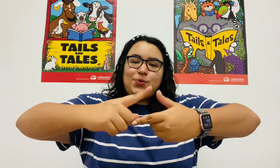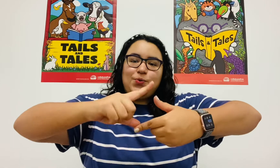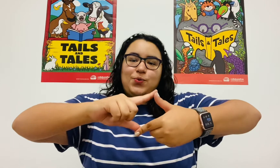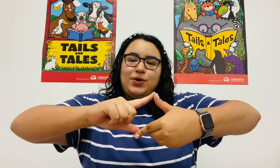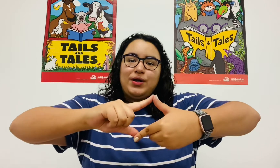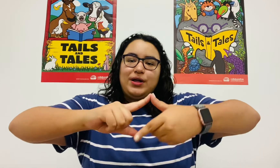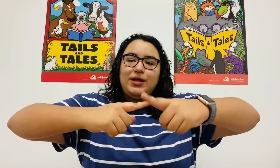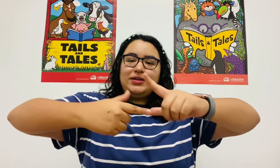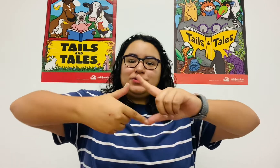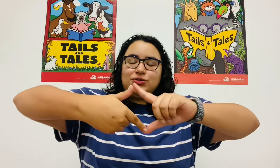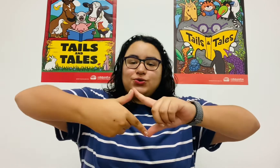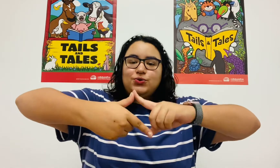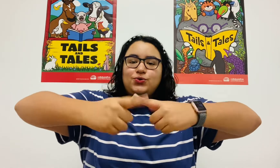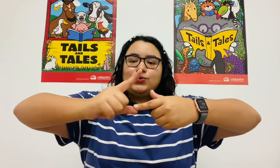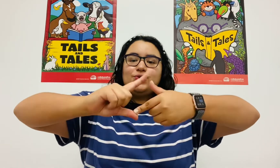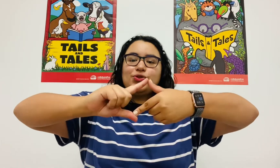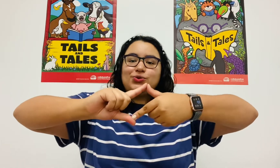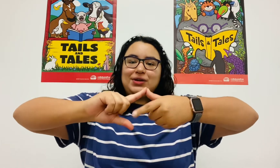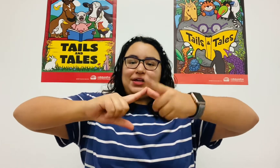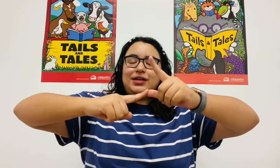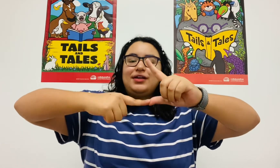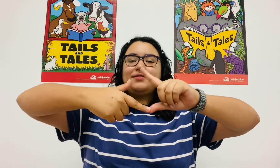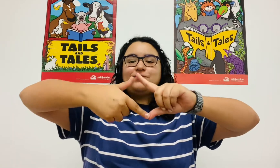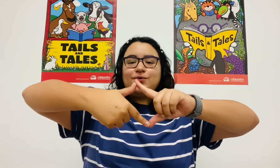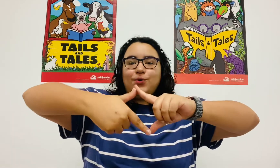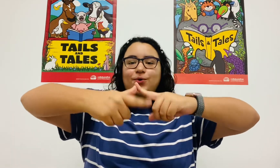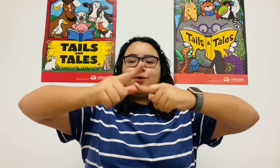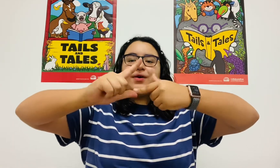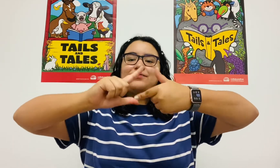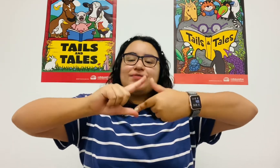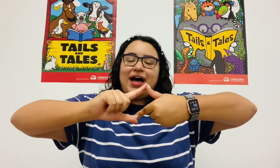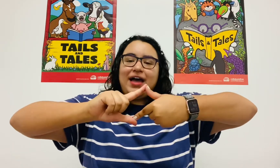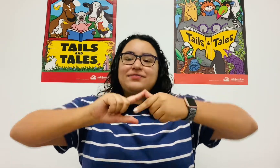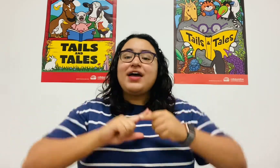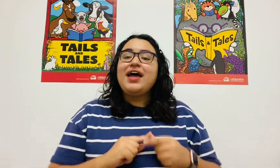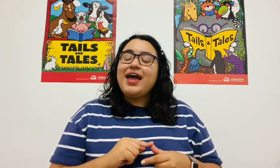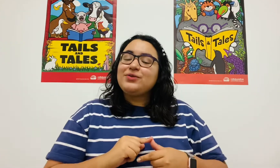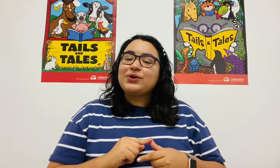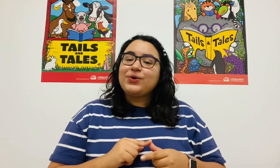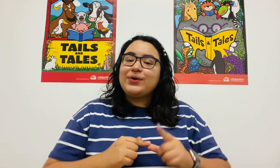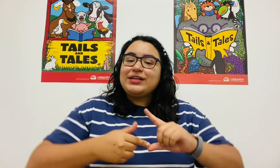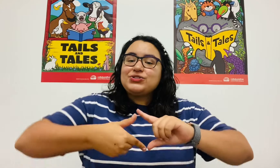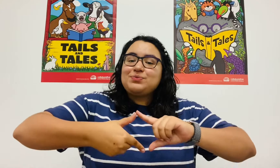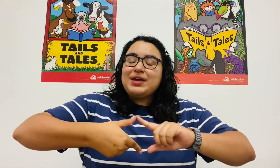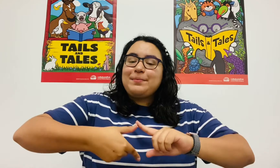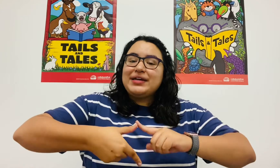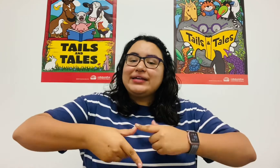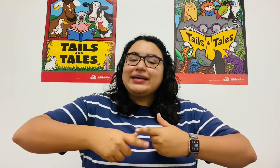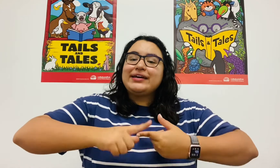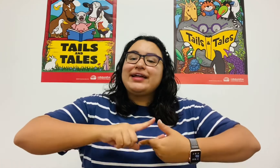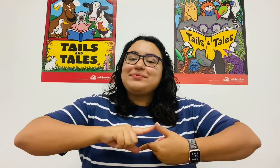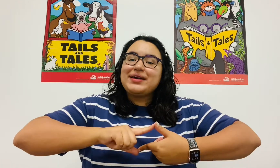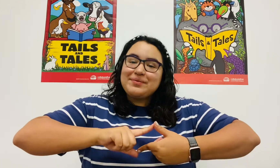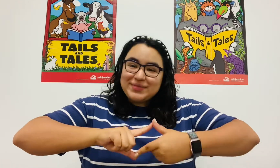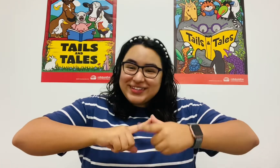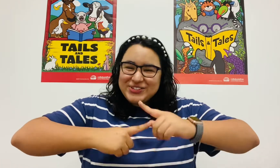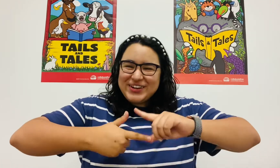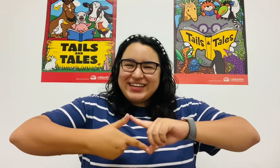One, two, three, four, five. And we're going to be a monkey climbing up the tree.